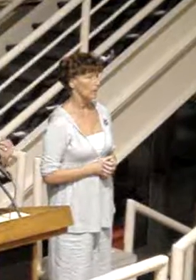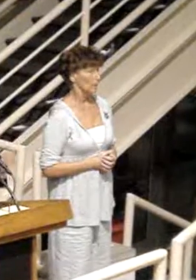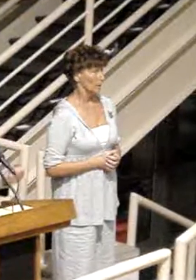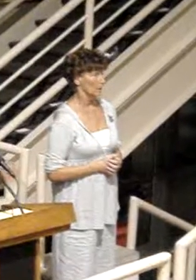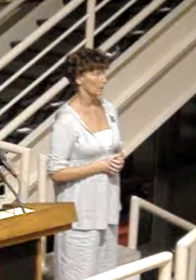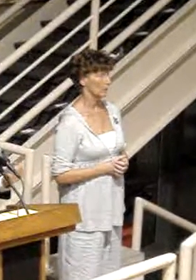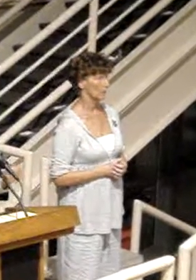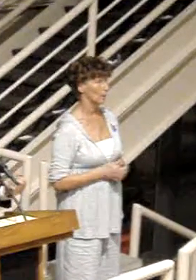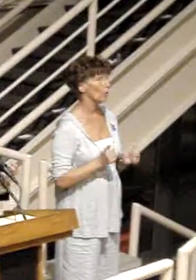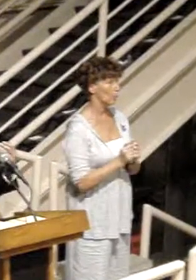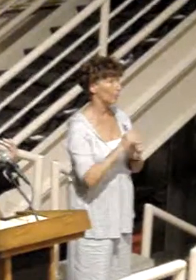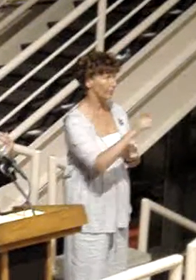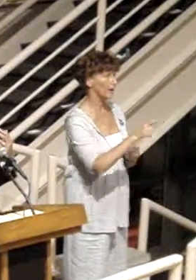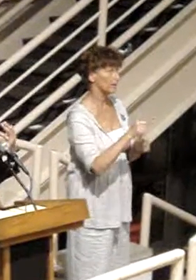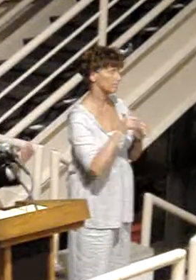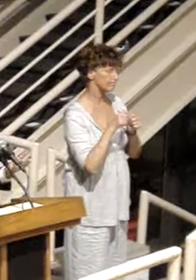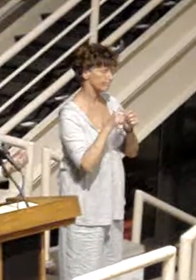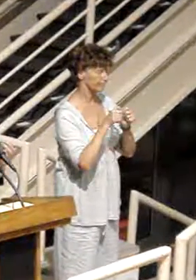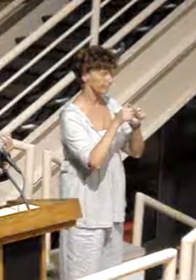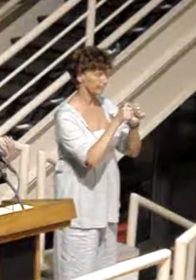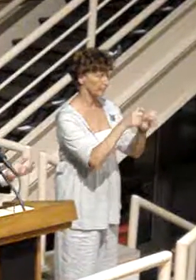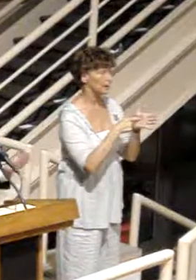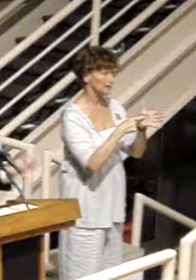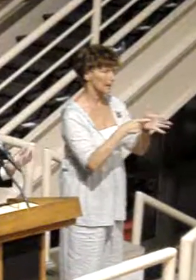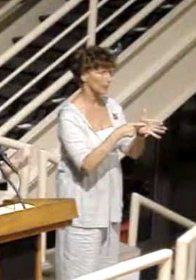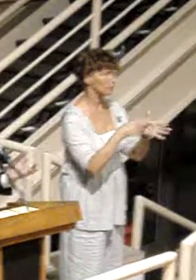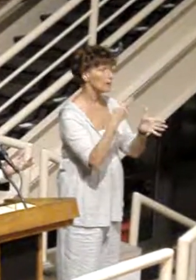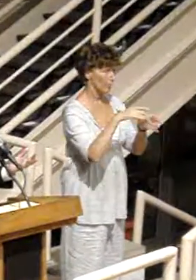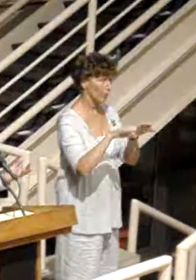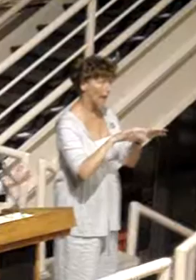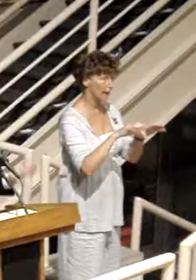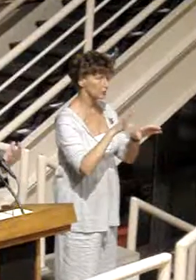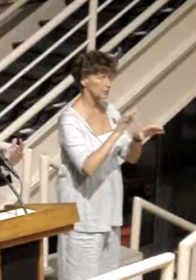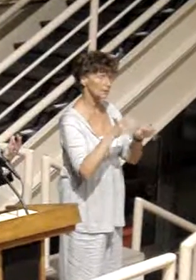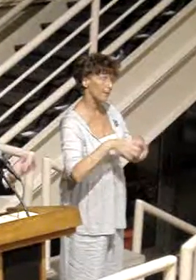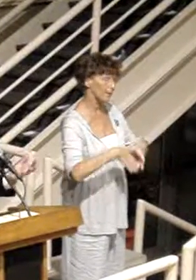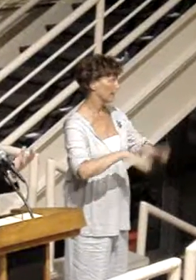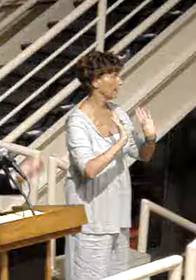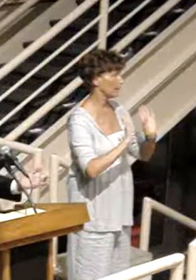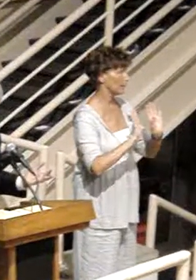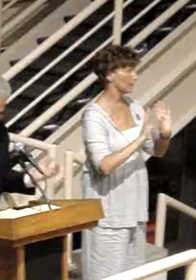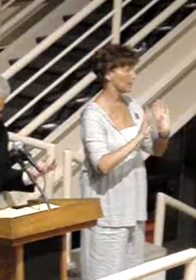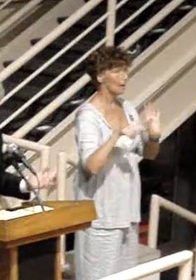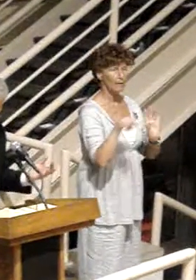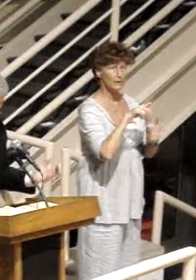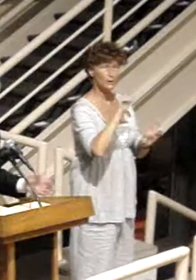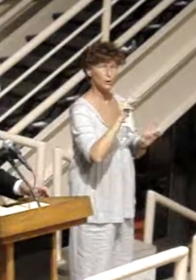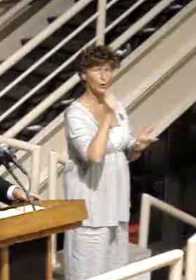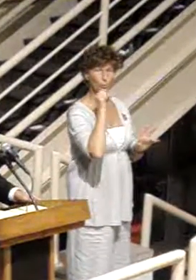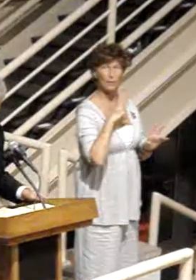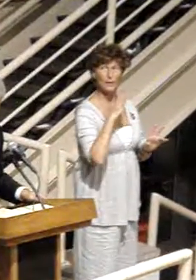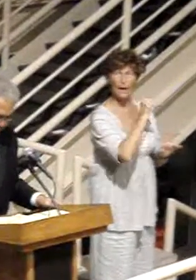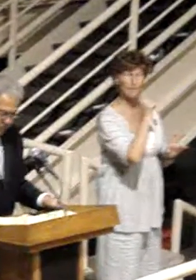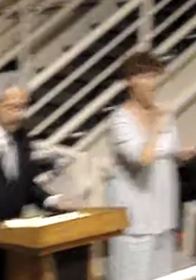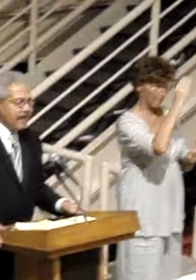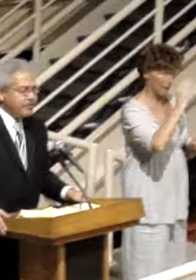Examples through their deeds and sacrifices, the 30 women and men we honor tonight